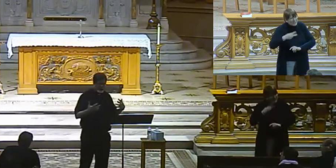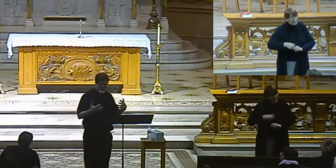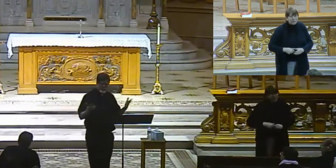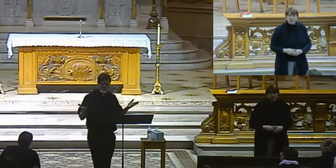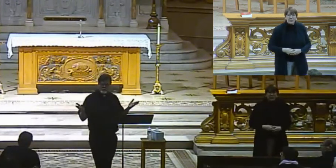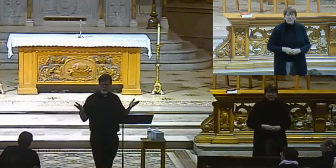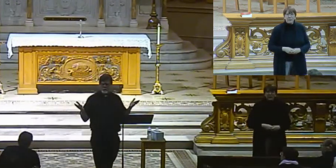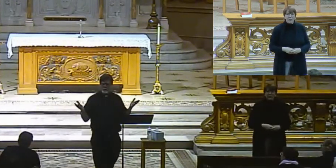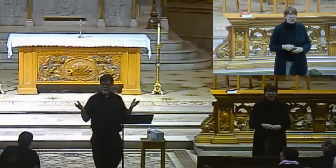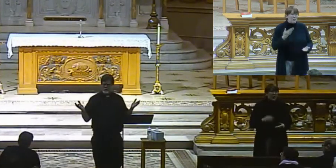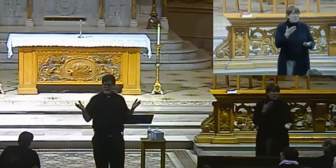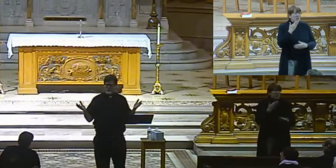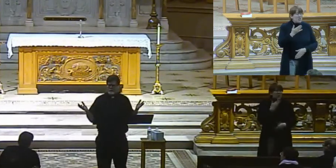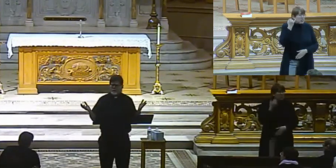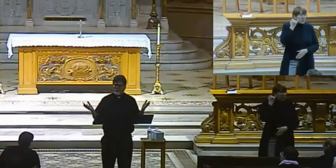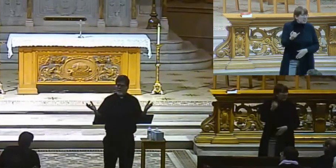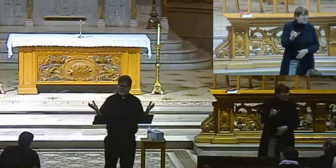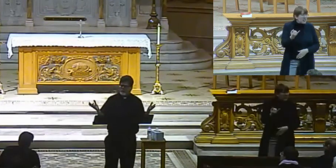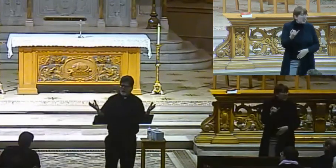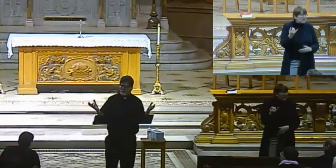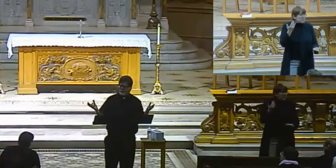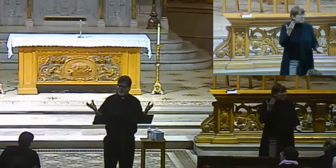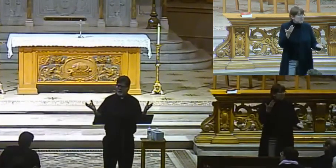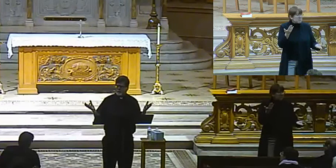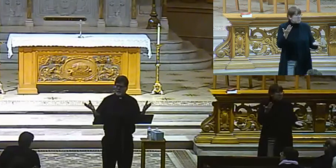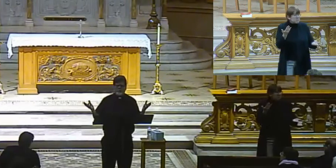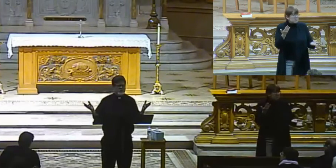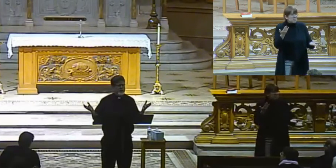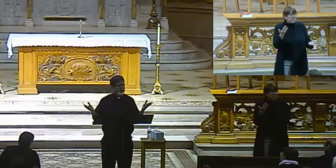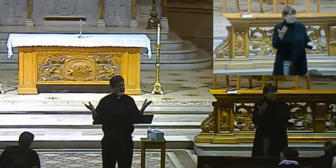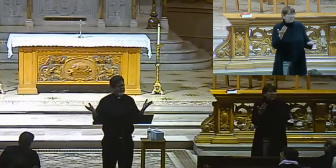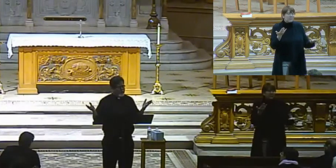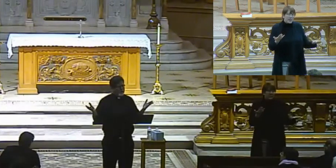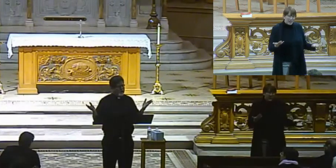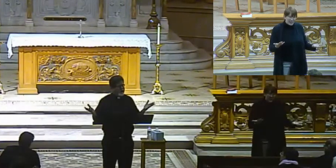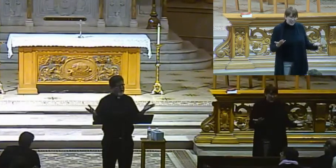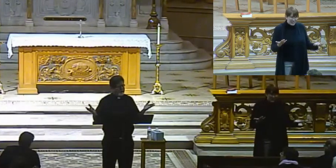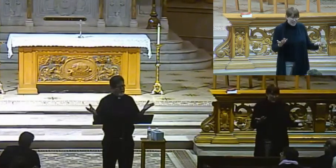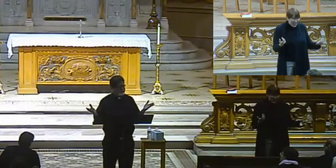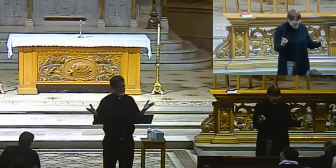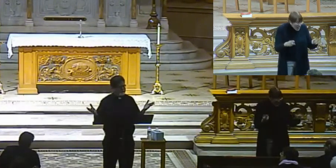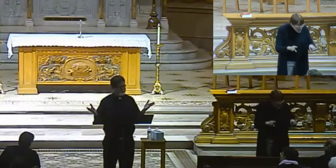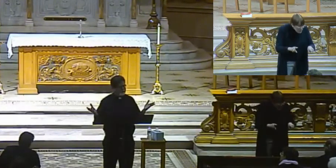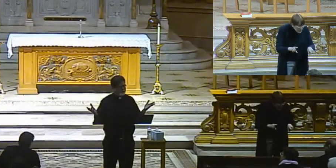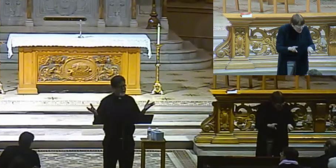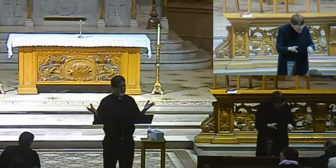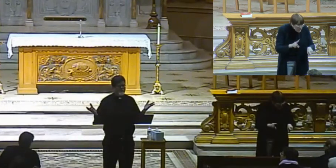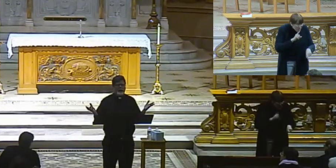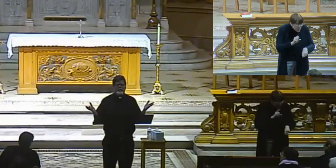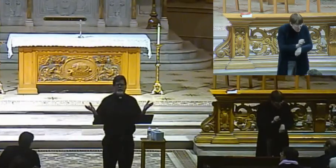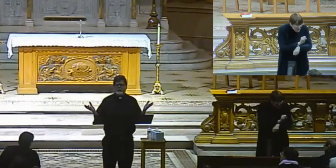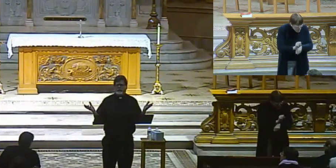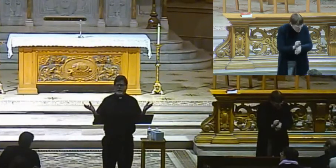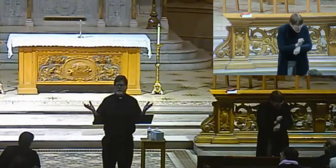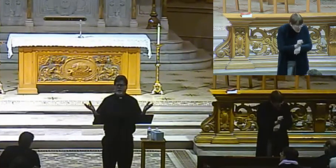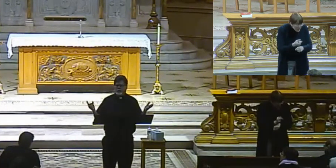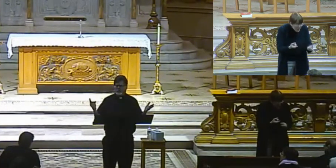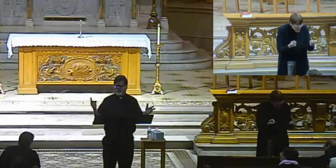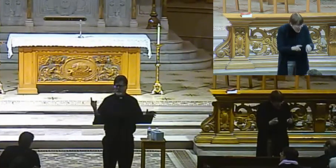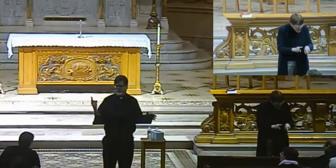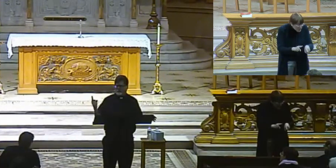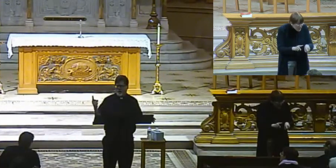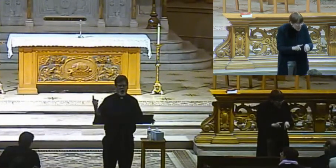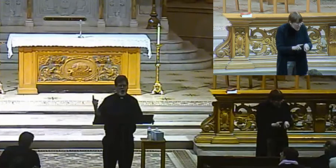So that might be a good deal. That might be a good deal, all right? But here's, is that what happened? Is that what happened? Did they get